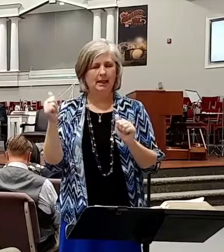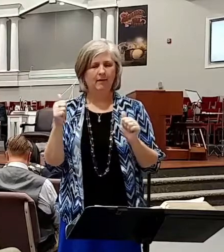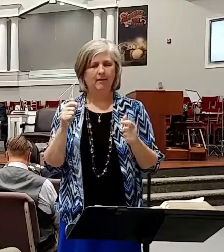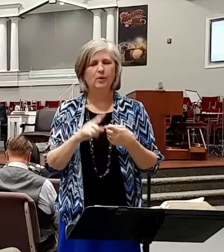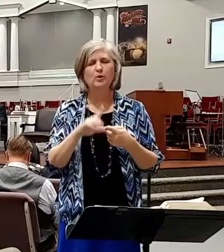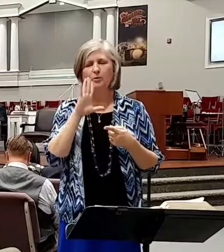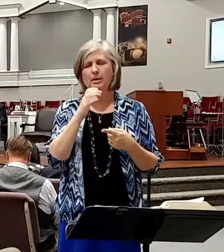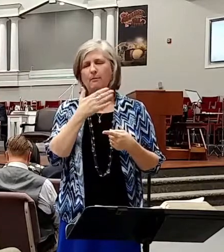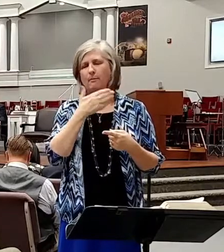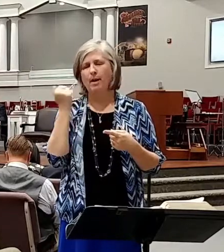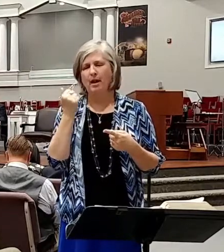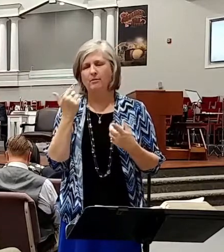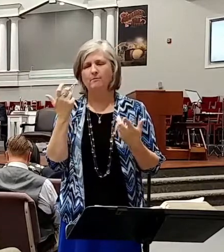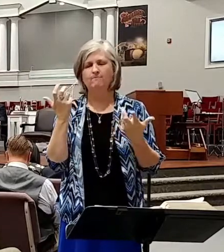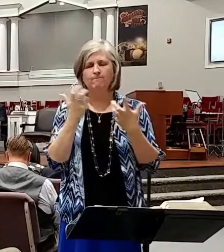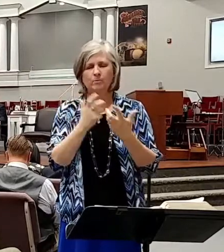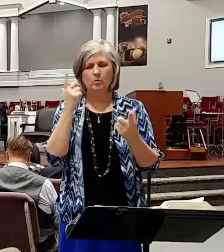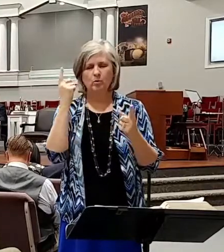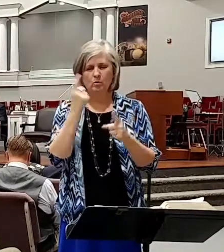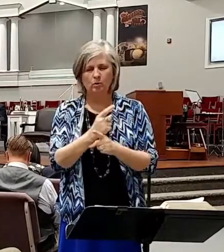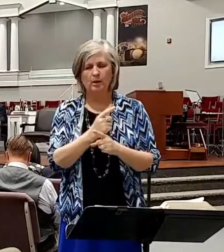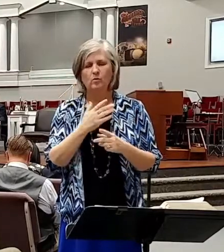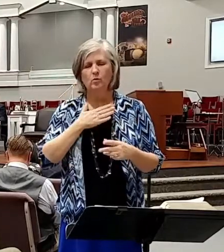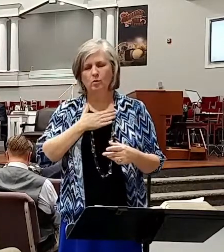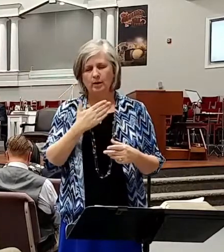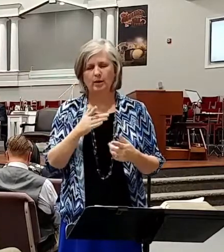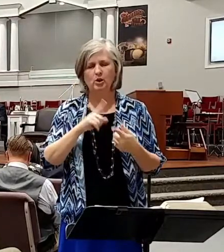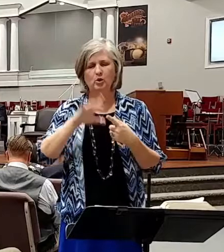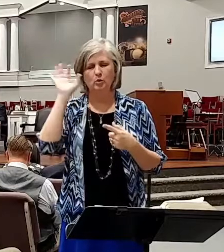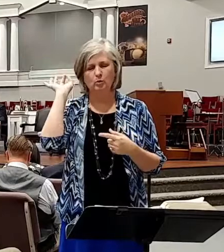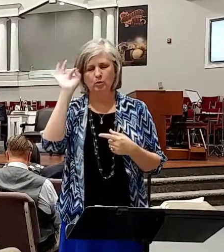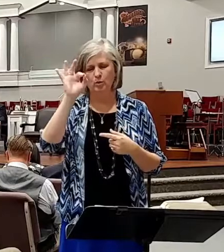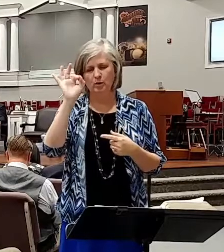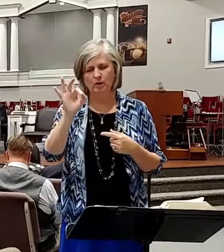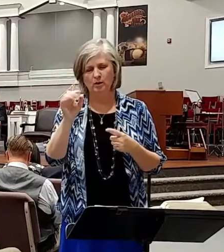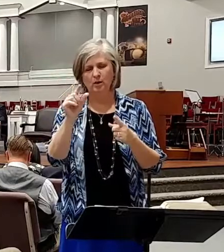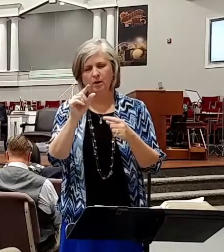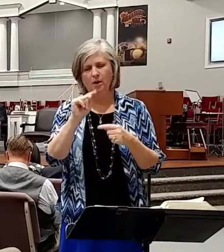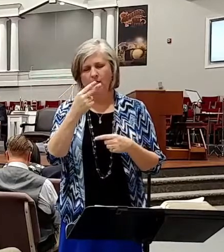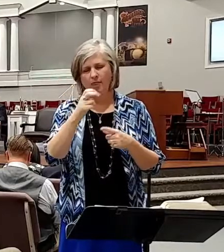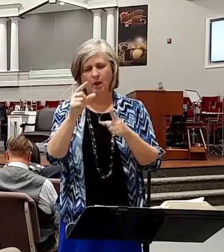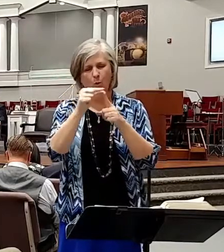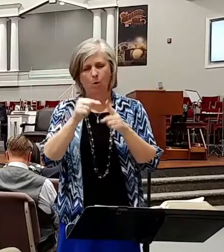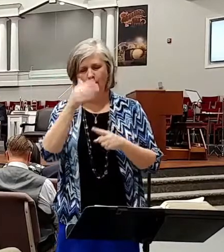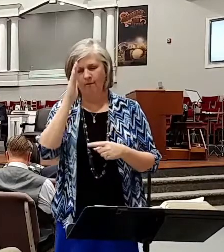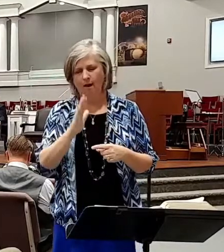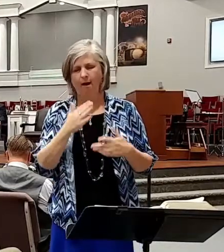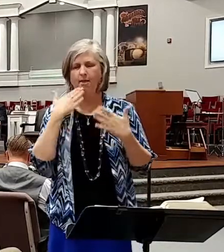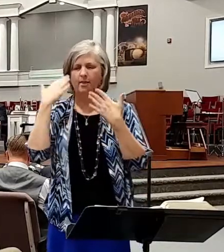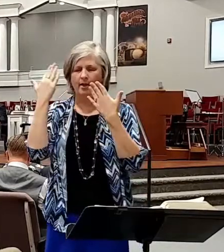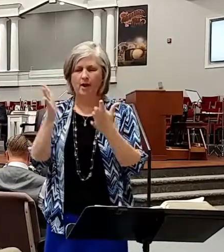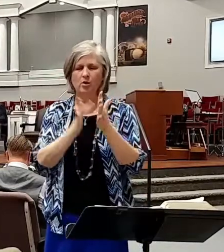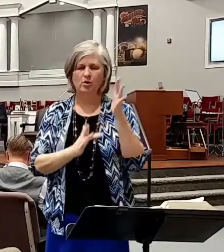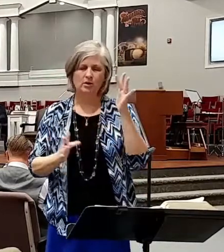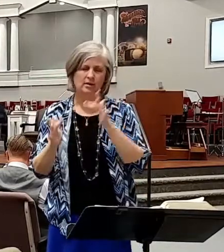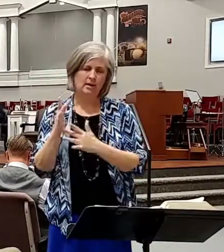fitted and better willing to preach the Word of God. And we'll thank you for it. In Jesus' name we pray.